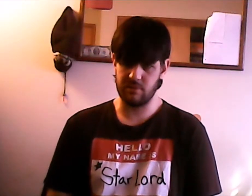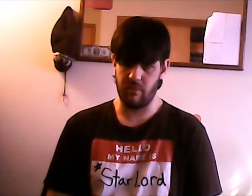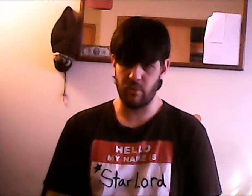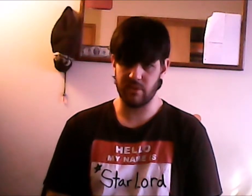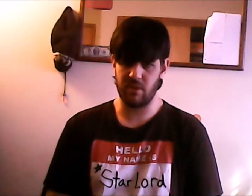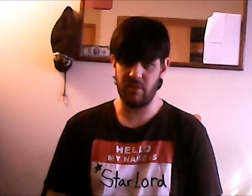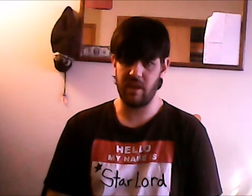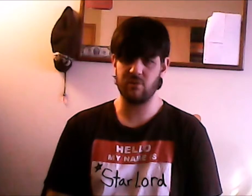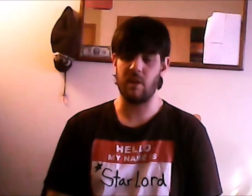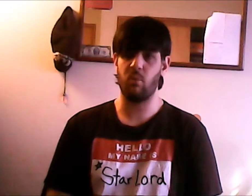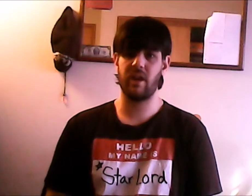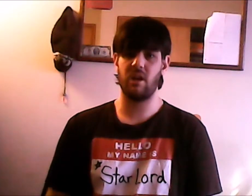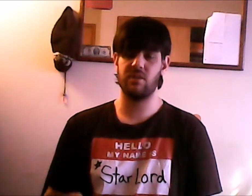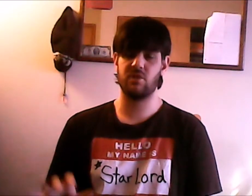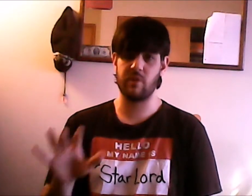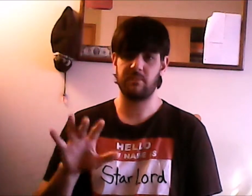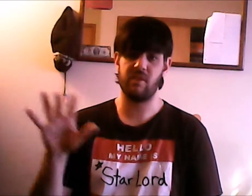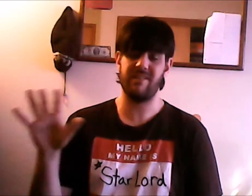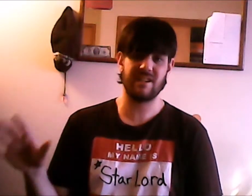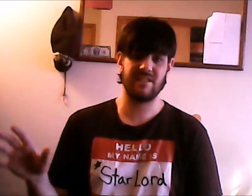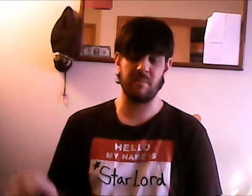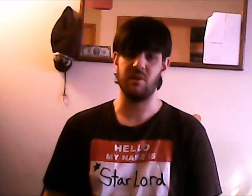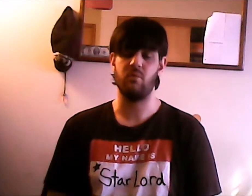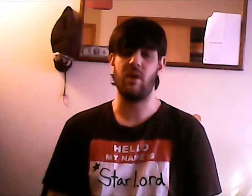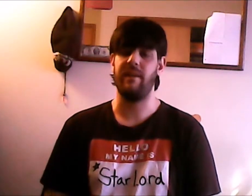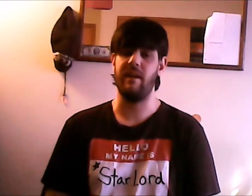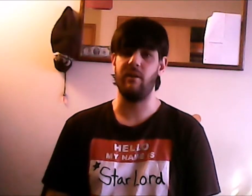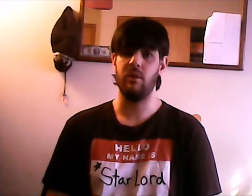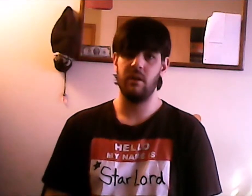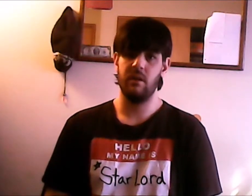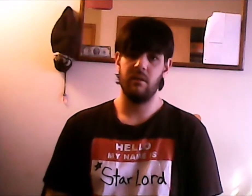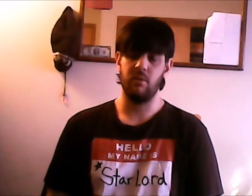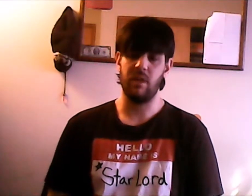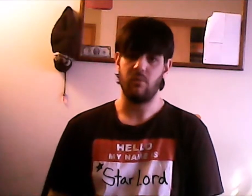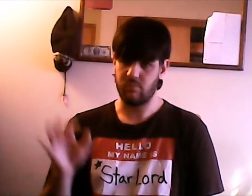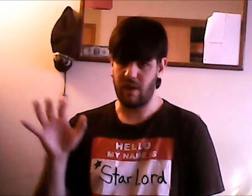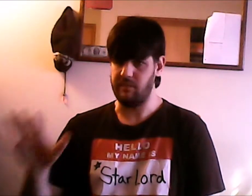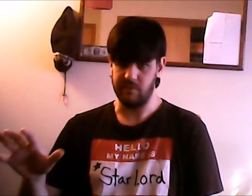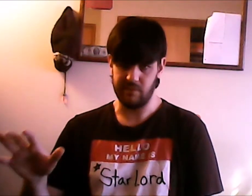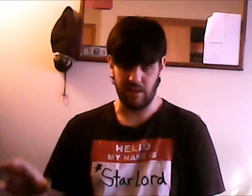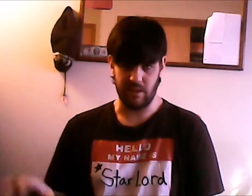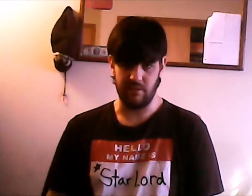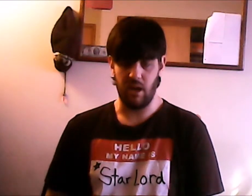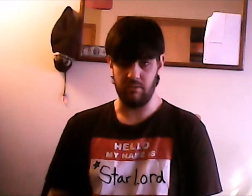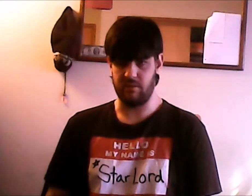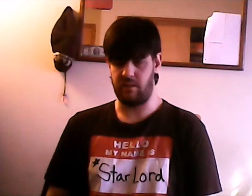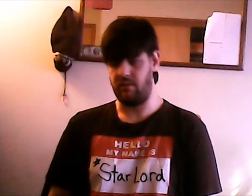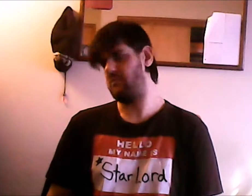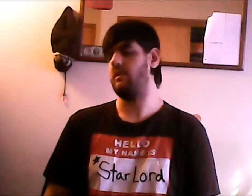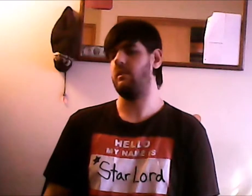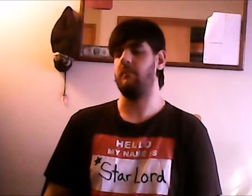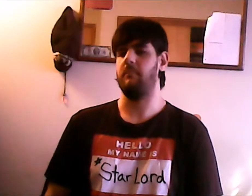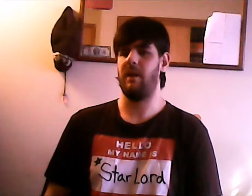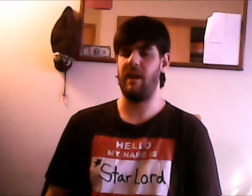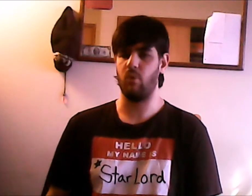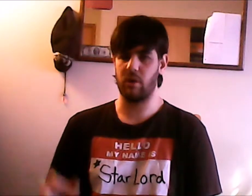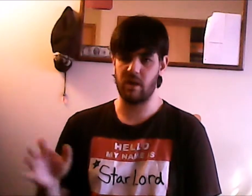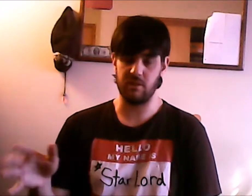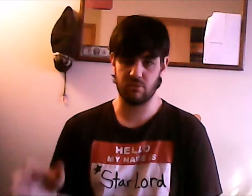reviewing stuff videos I'm working on the script for the next episode right now well not right this second obviously but um I am working on the